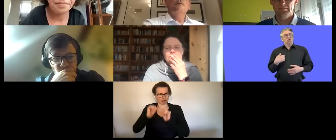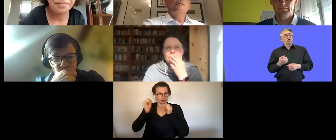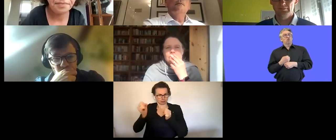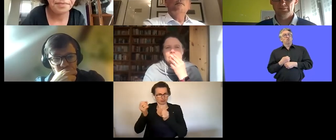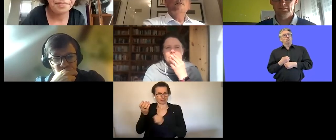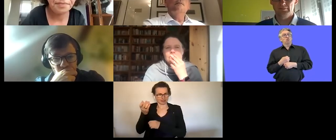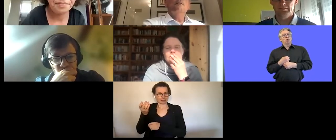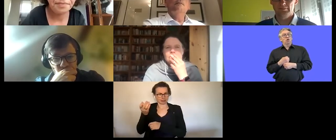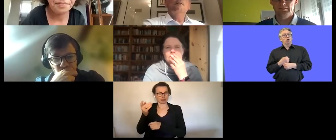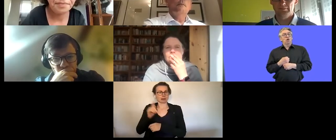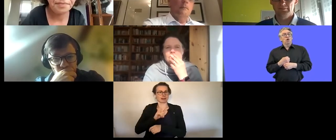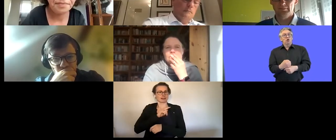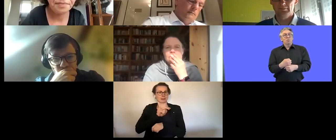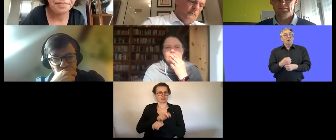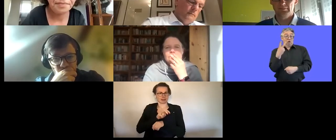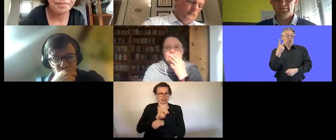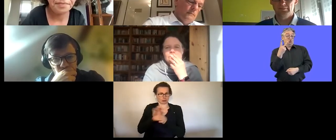for two years